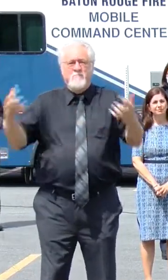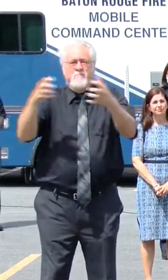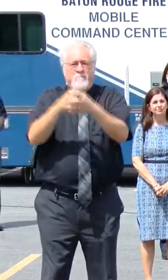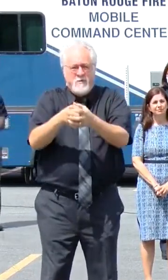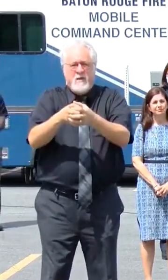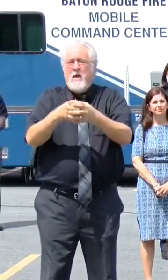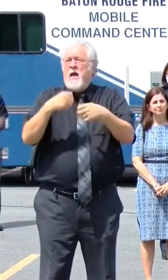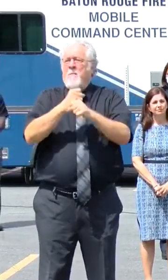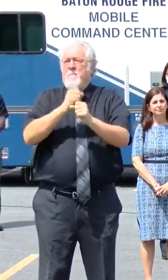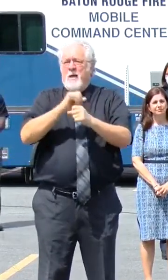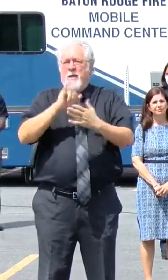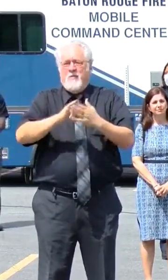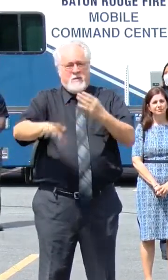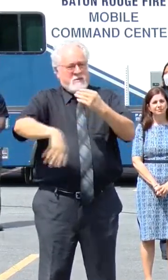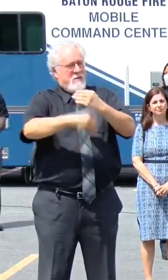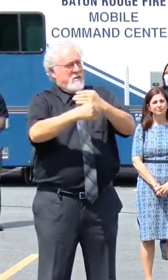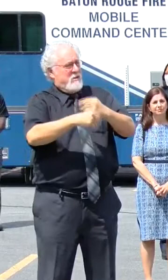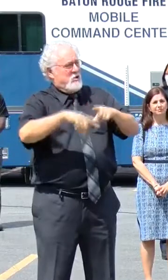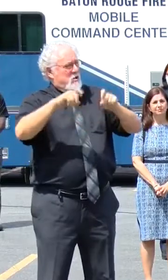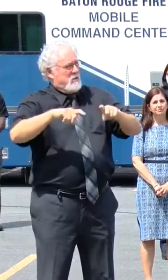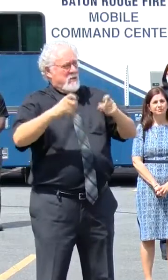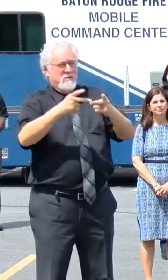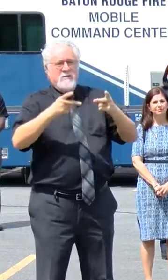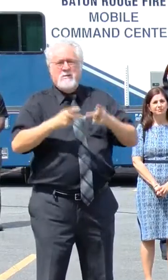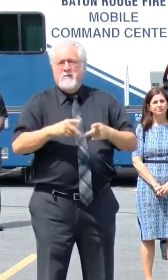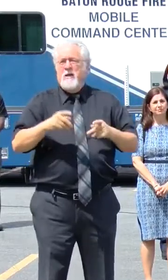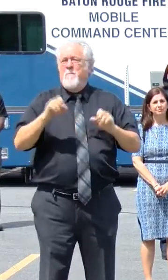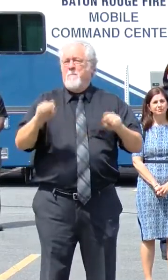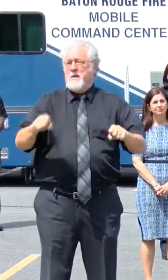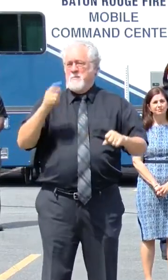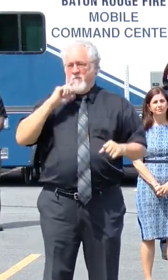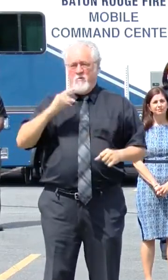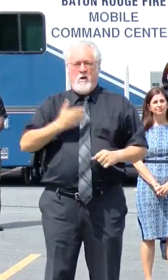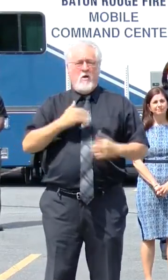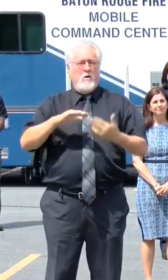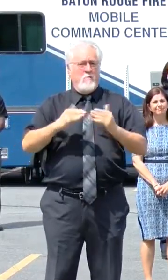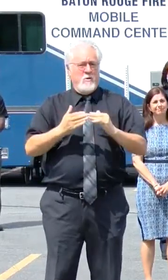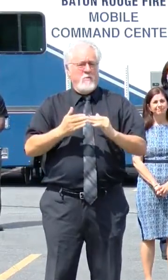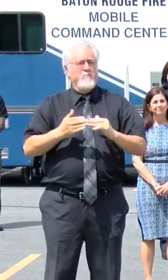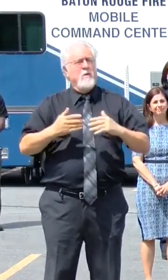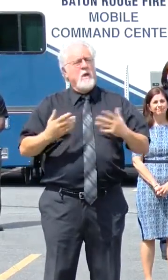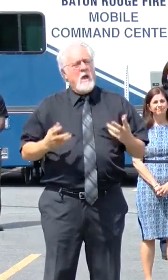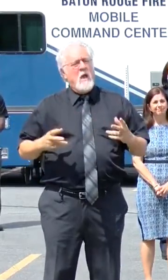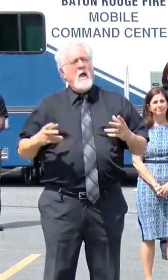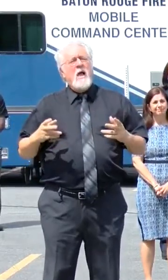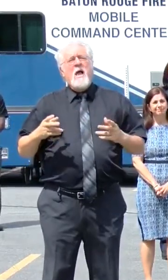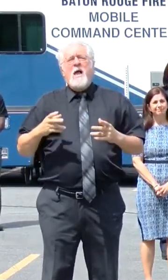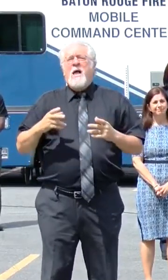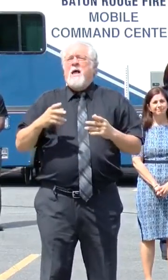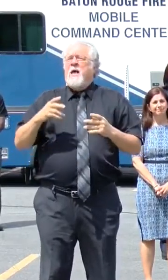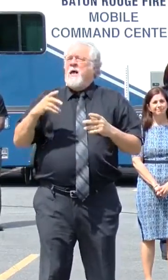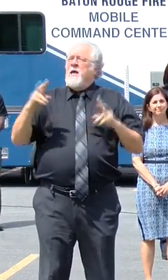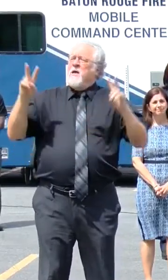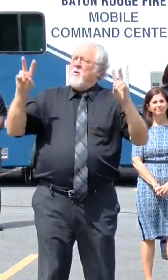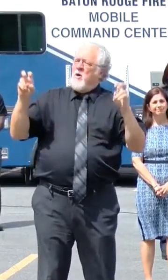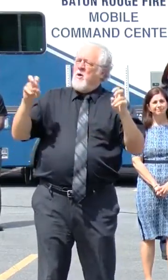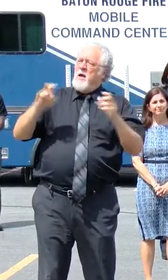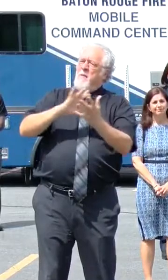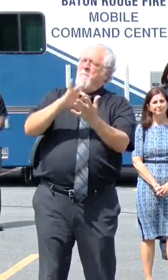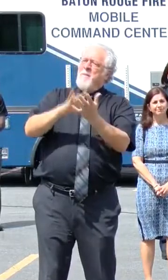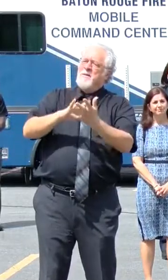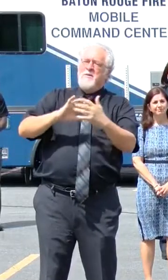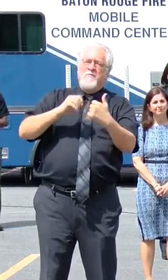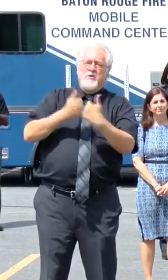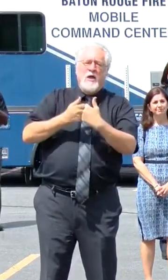to make this additional testing site possible for our community. You know, it's said that in the midst of challenges and